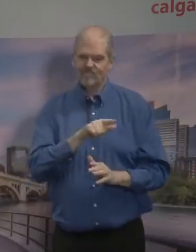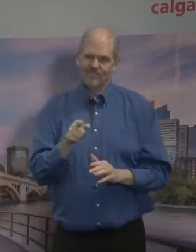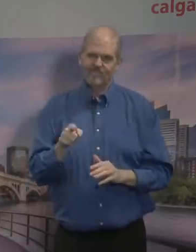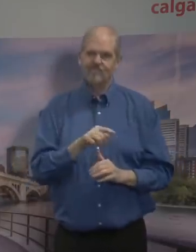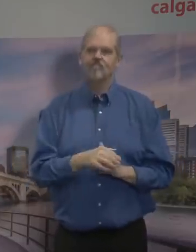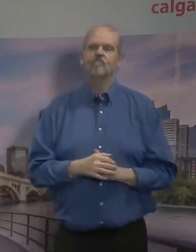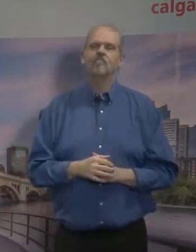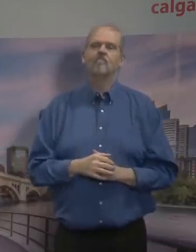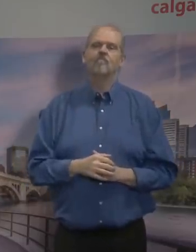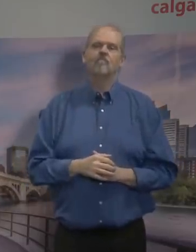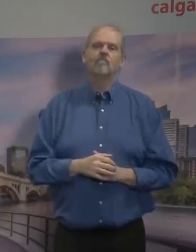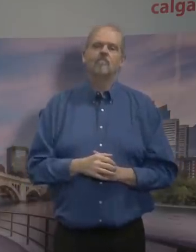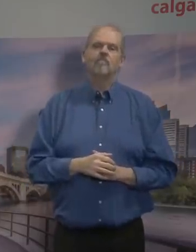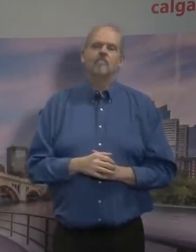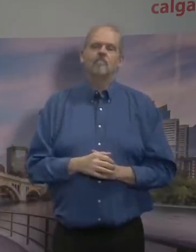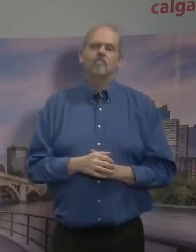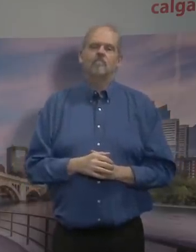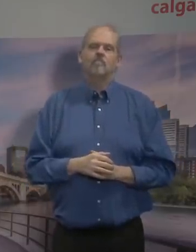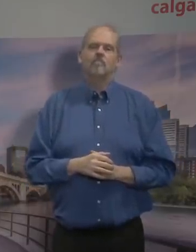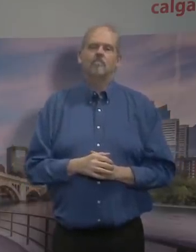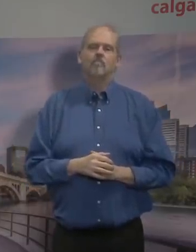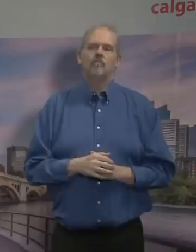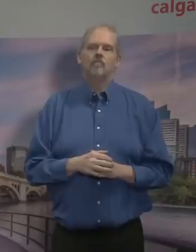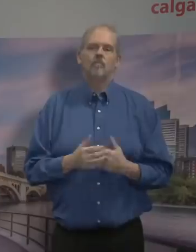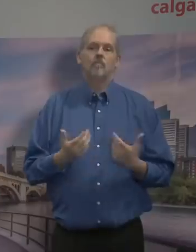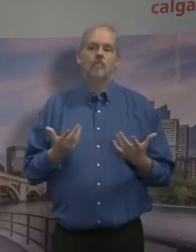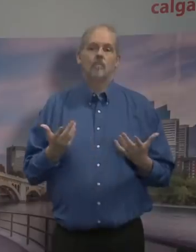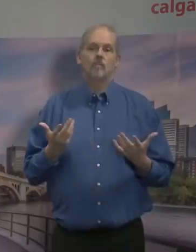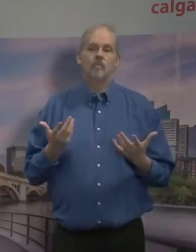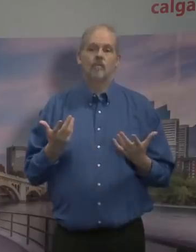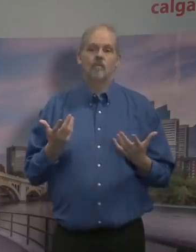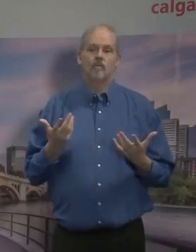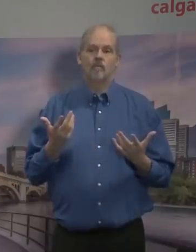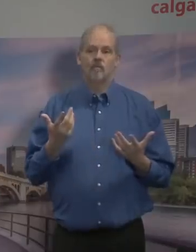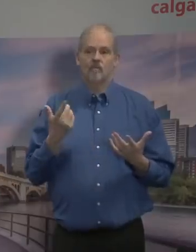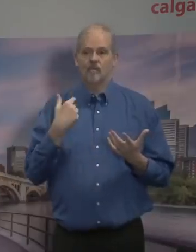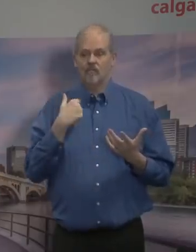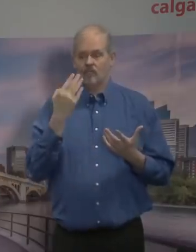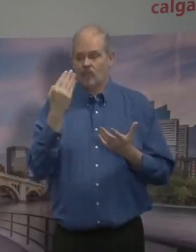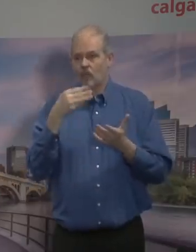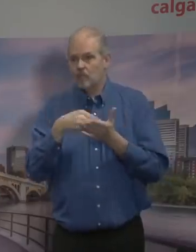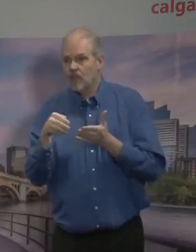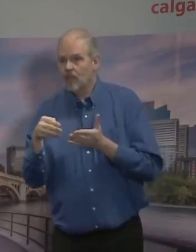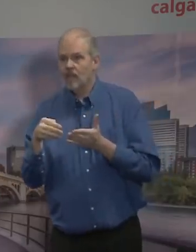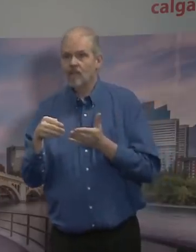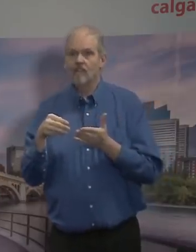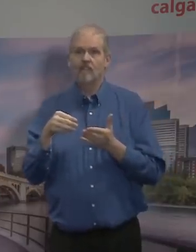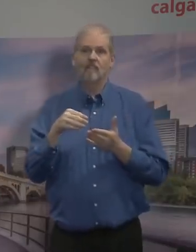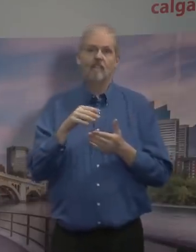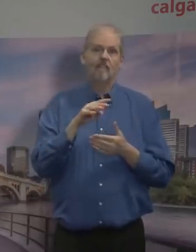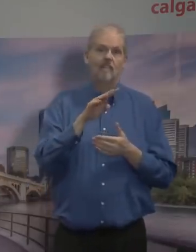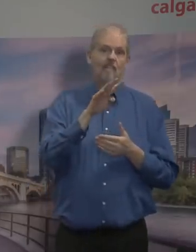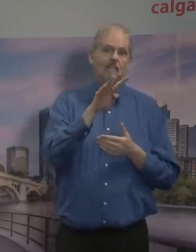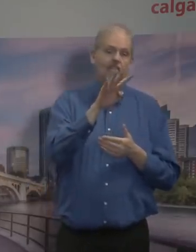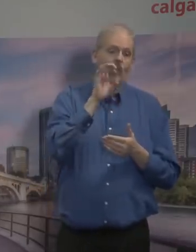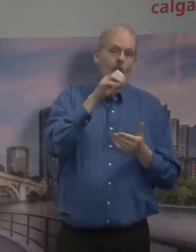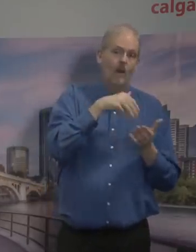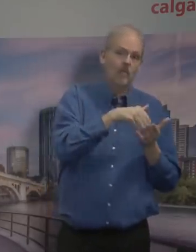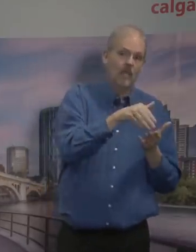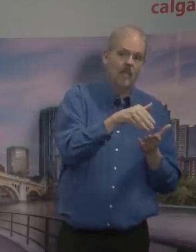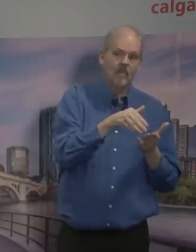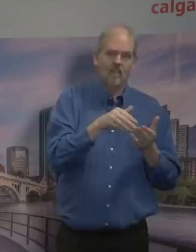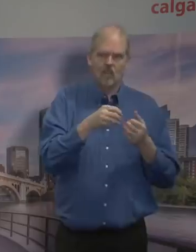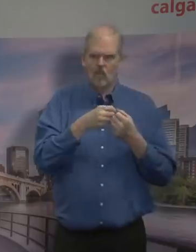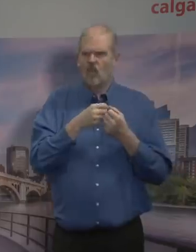sharing in the past, 15 million a week, up to 400 or 450 million over the course of this crisis in terms of a loss to the city,